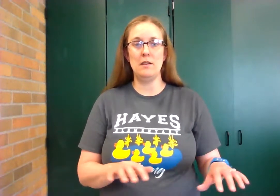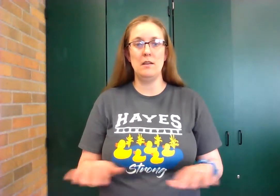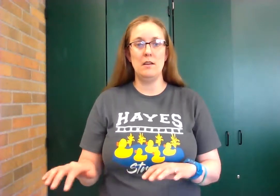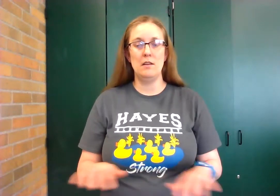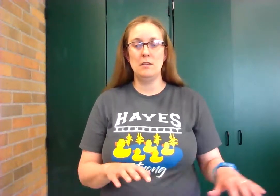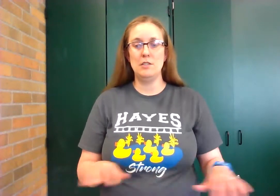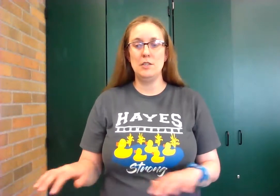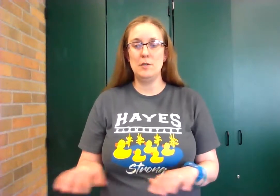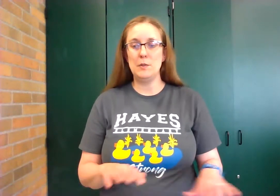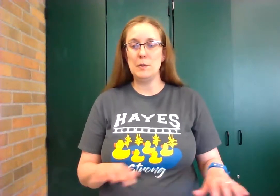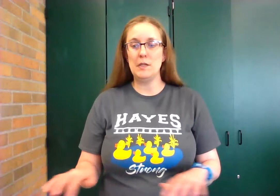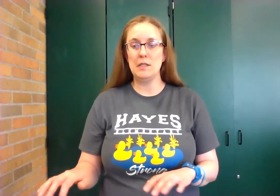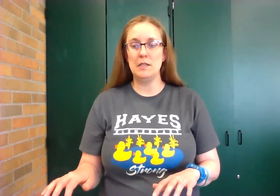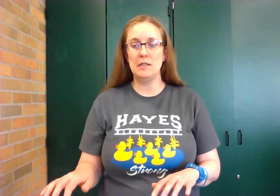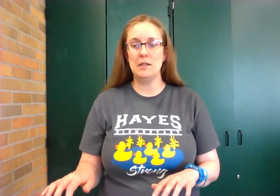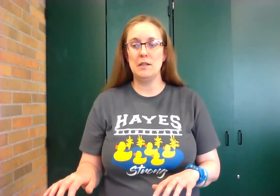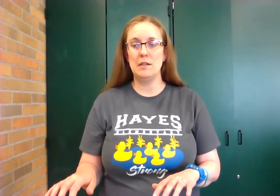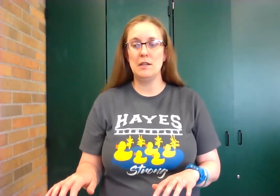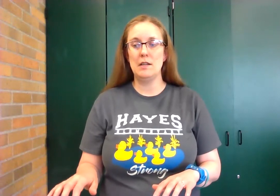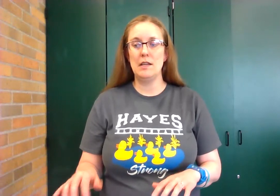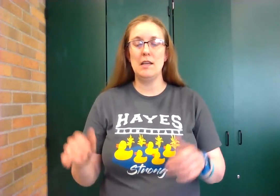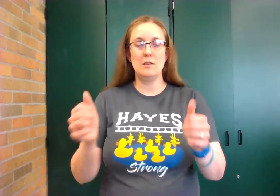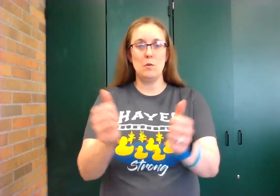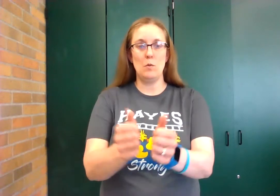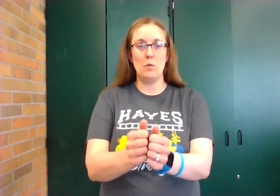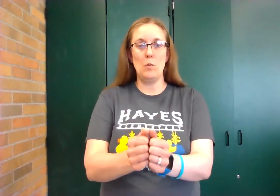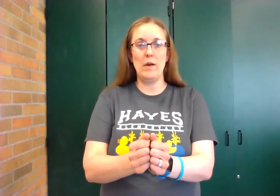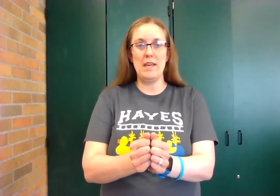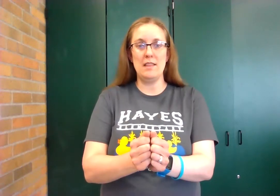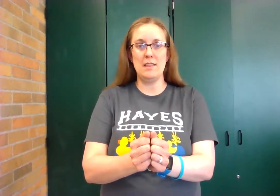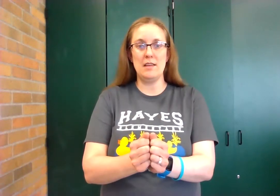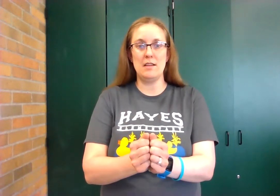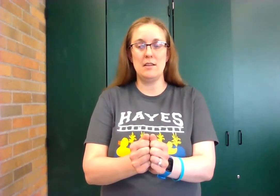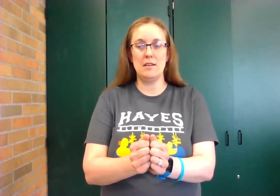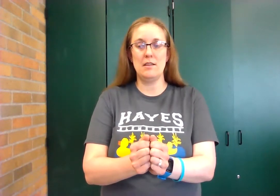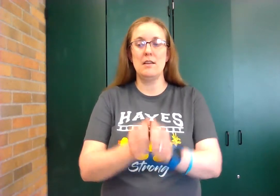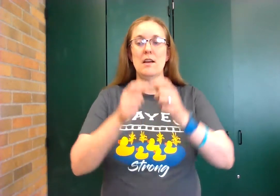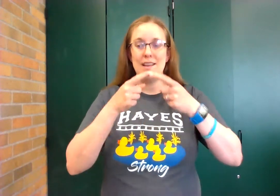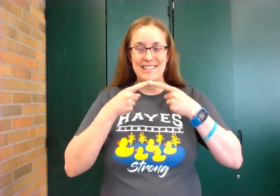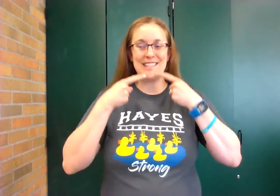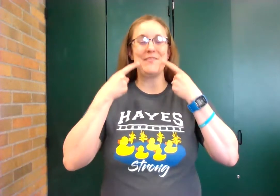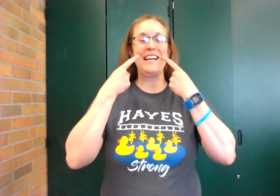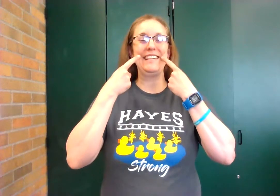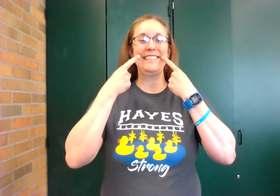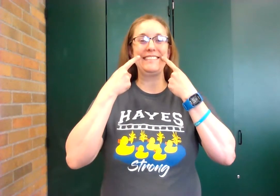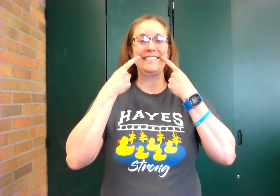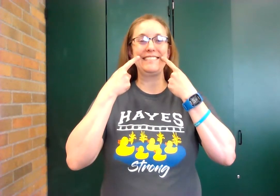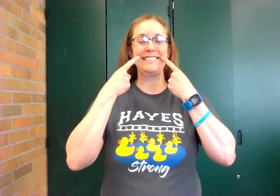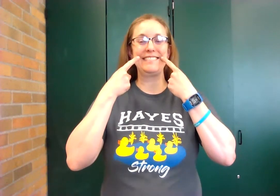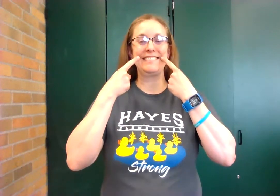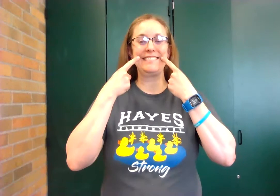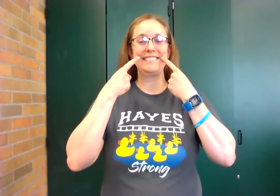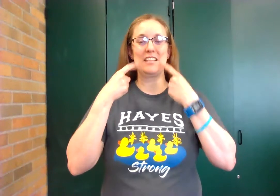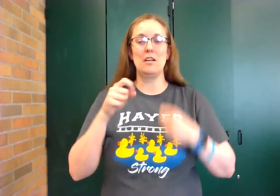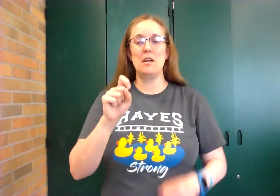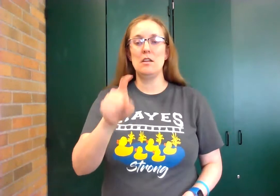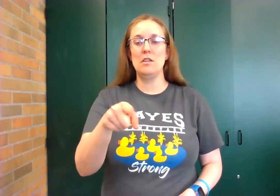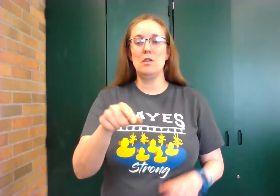do it with a smile you